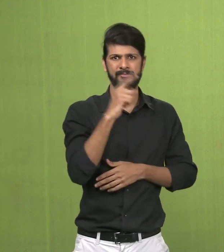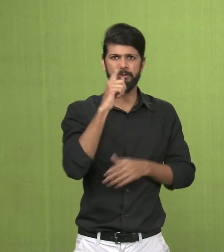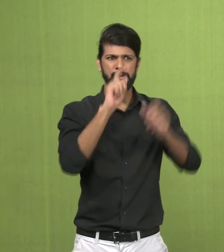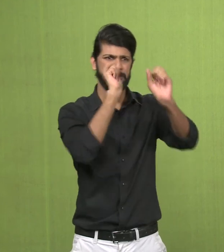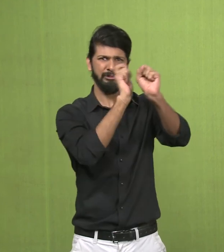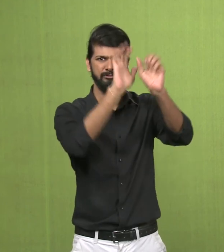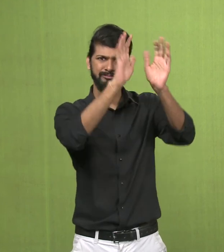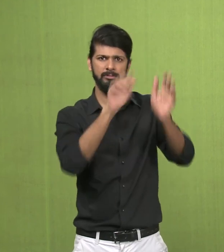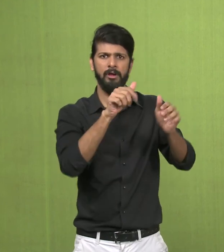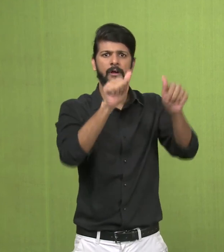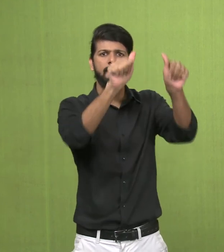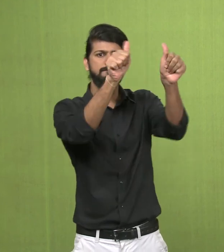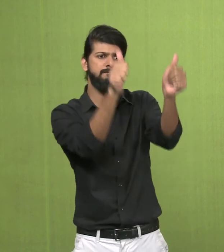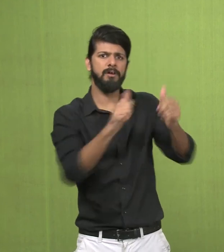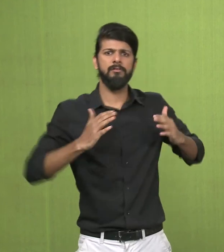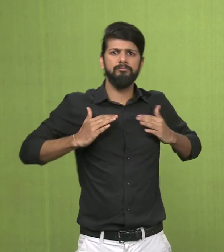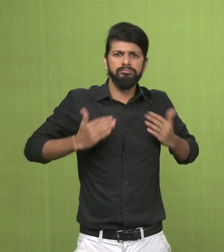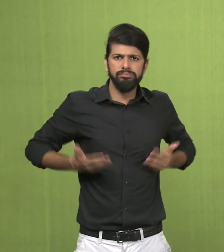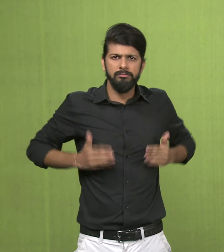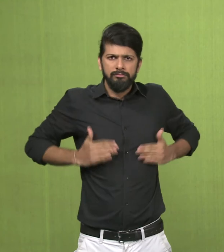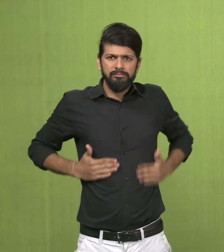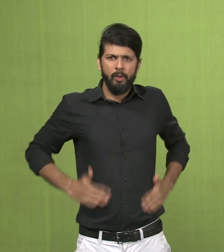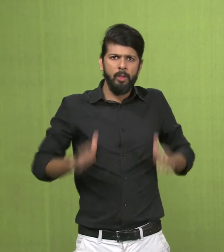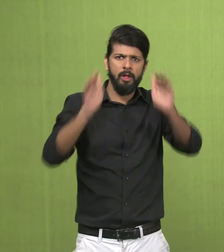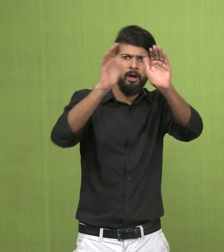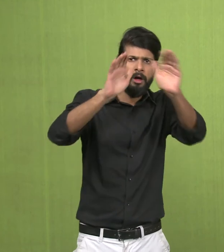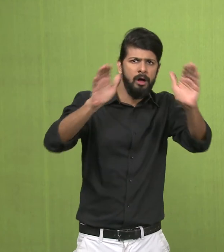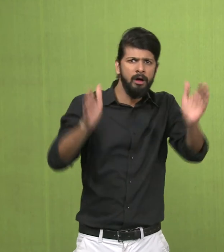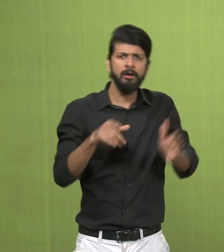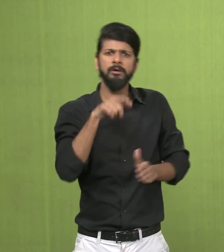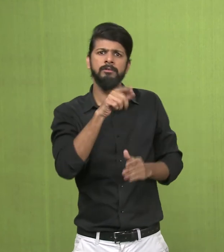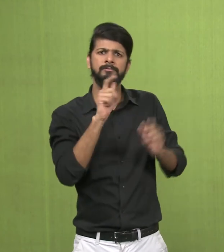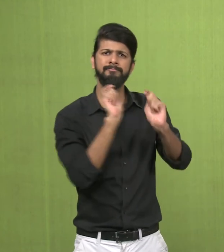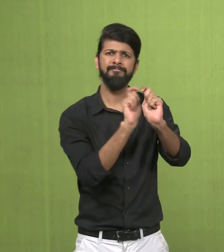The Yakshi with a cage sculpture, the body of the Yakshi is voluptuous.